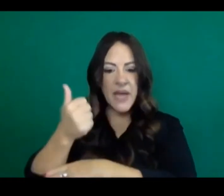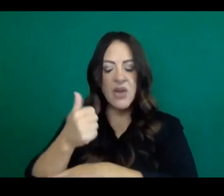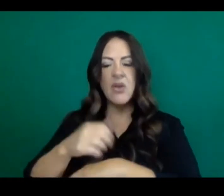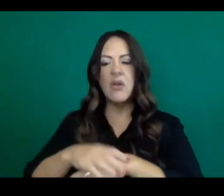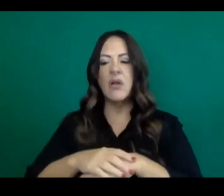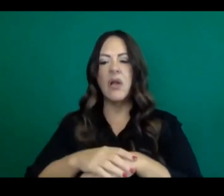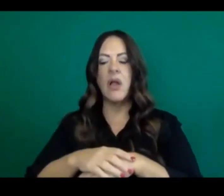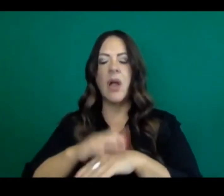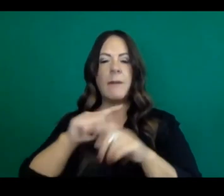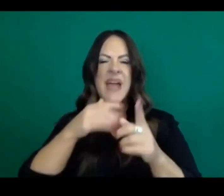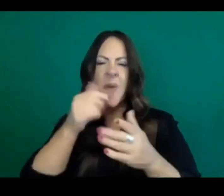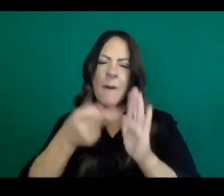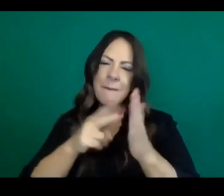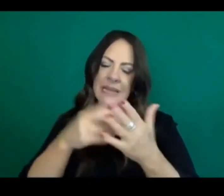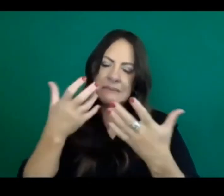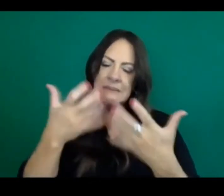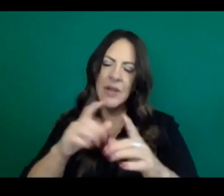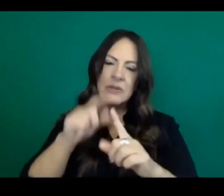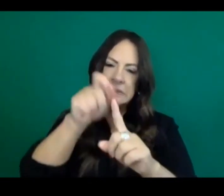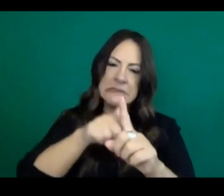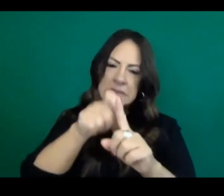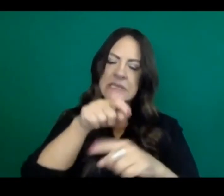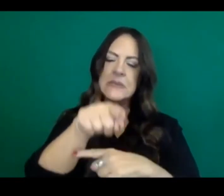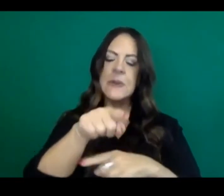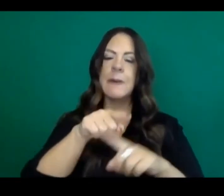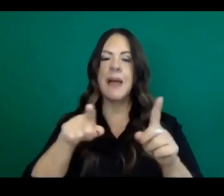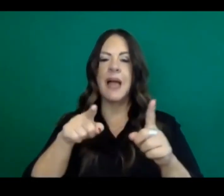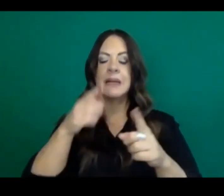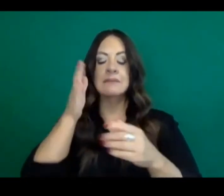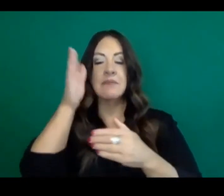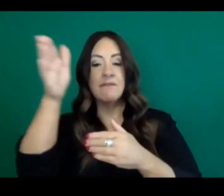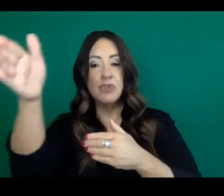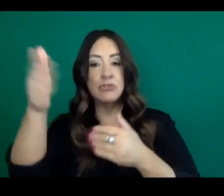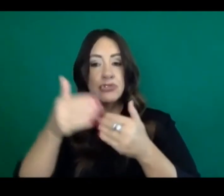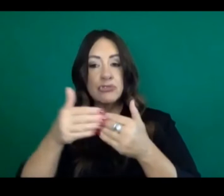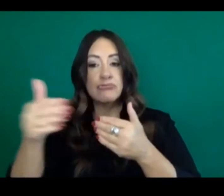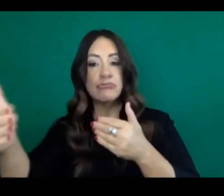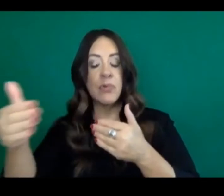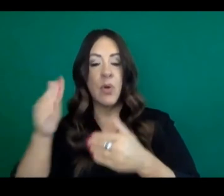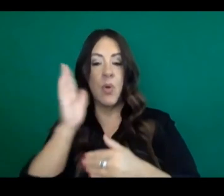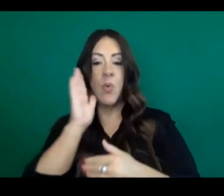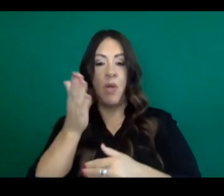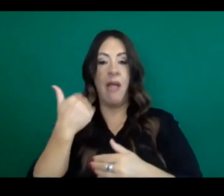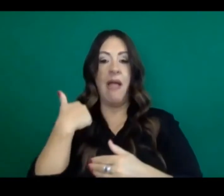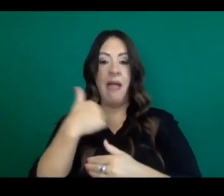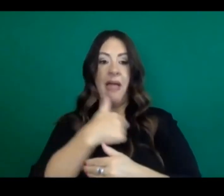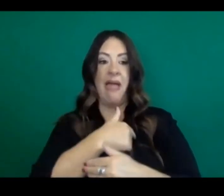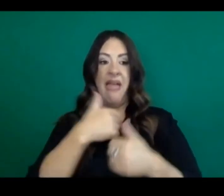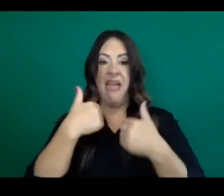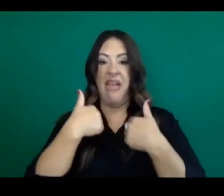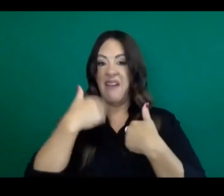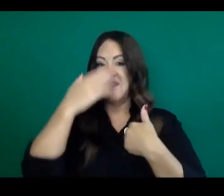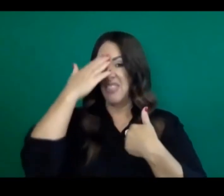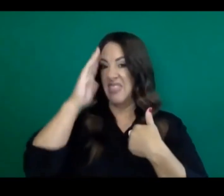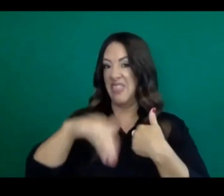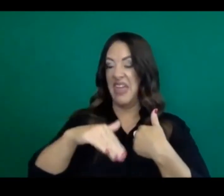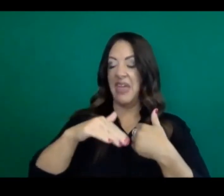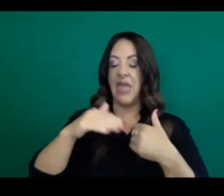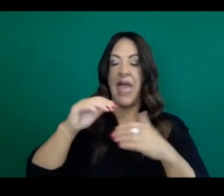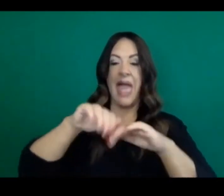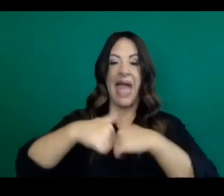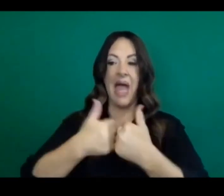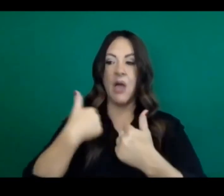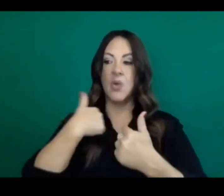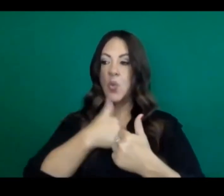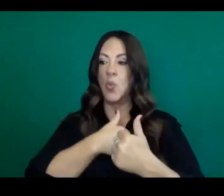pessimistic, but are we going to be in a situation in the months ahead where we have outbreaks getting under control in